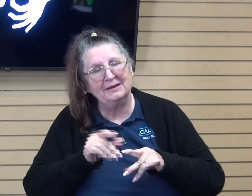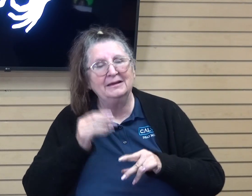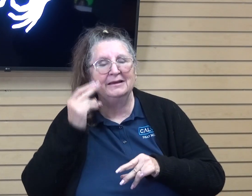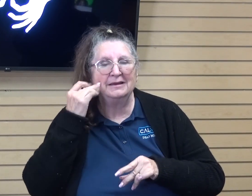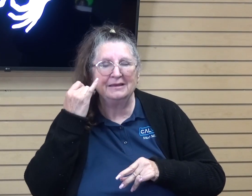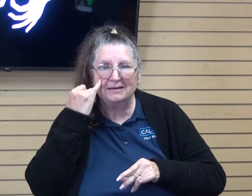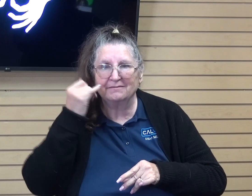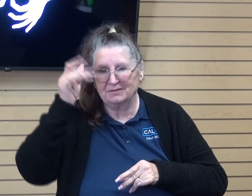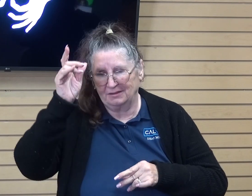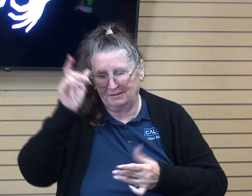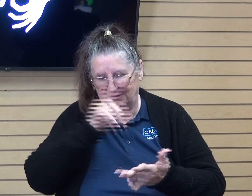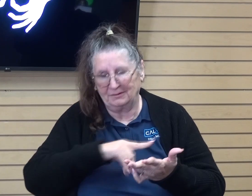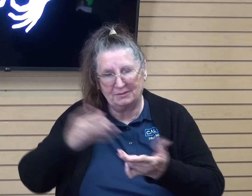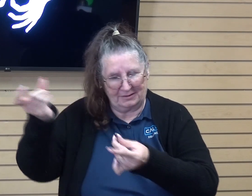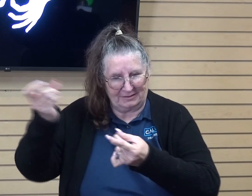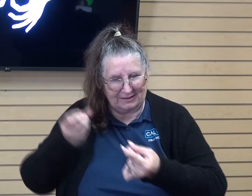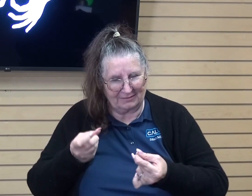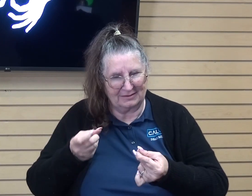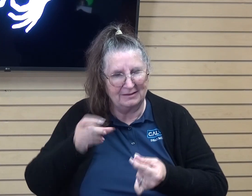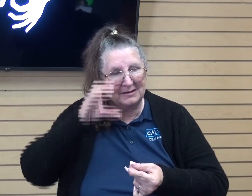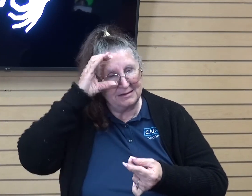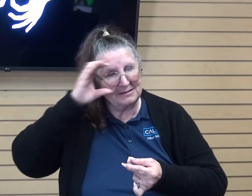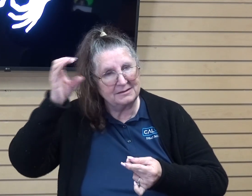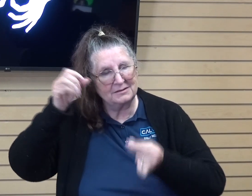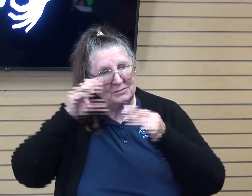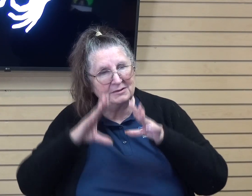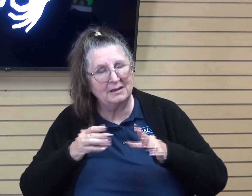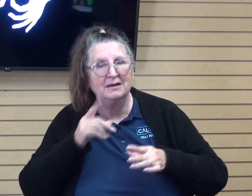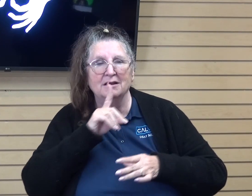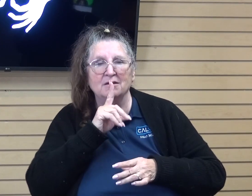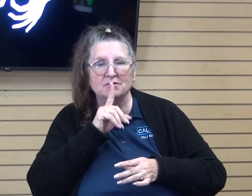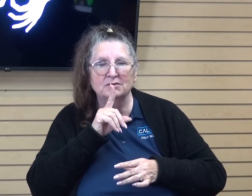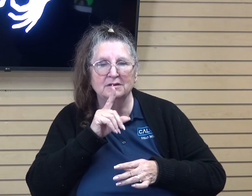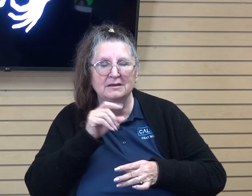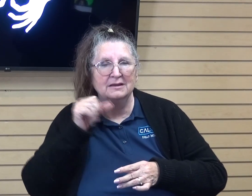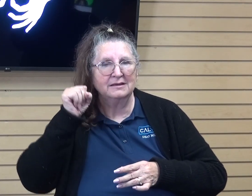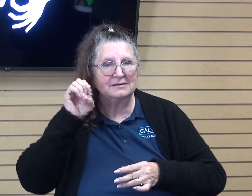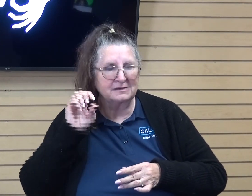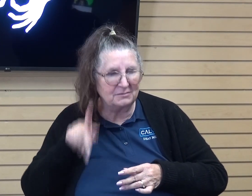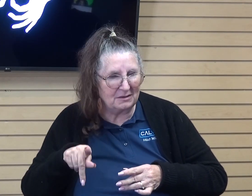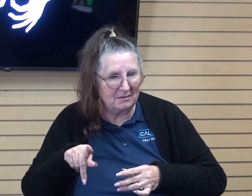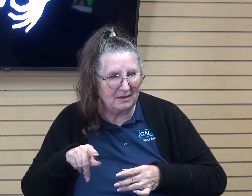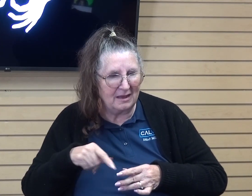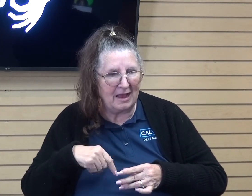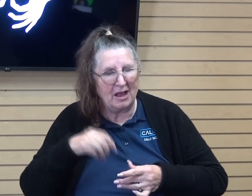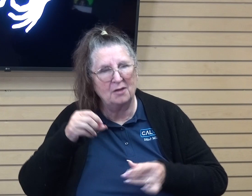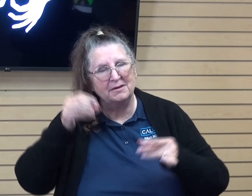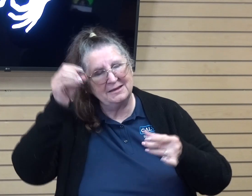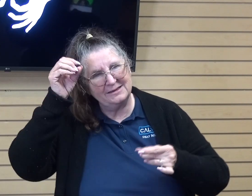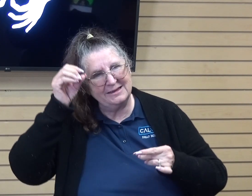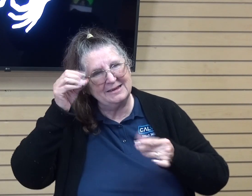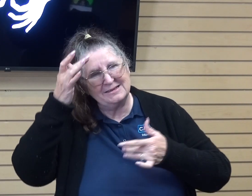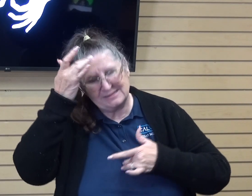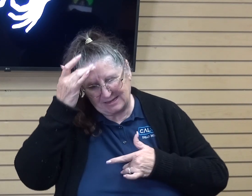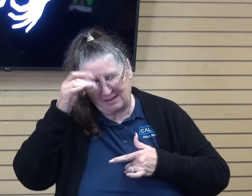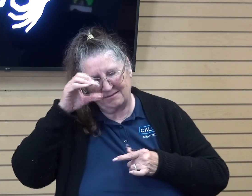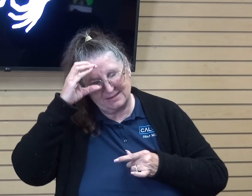has. And the sunshine is a blessing because I'm sure in September, I'm going to be sick of the sun, you know, and it's just we're